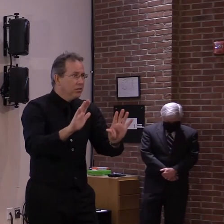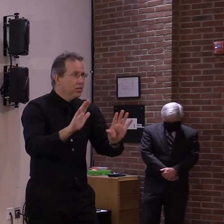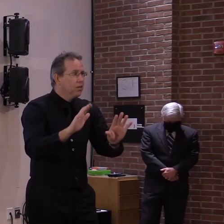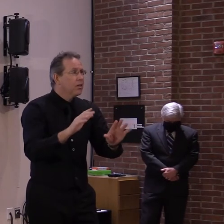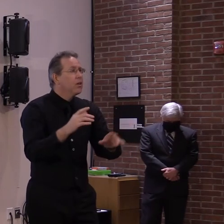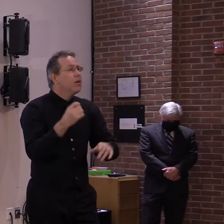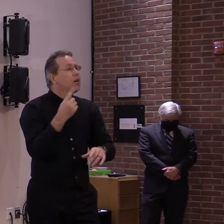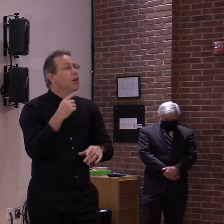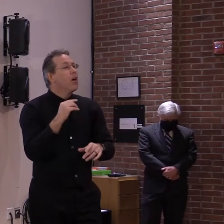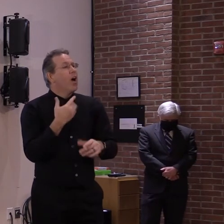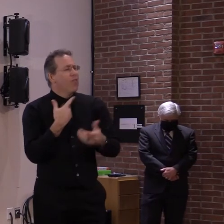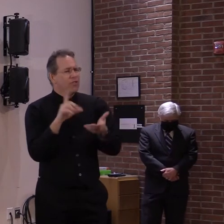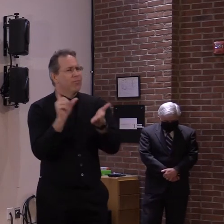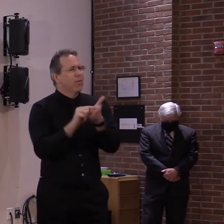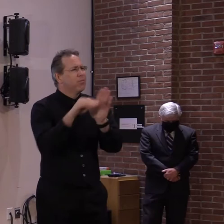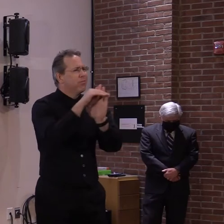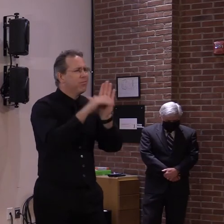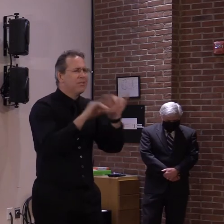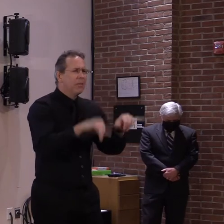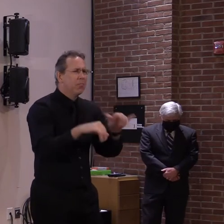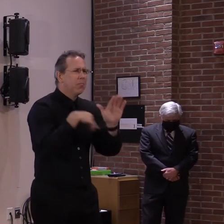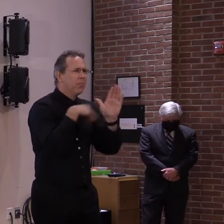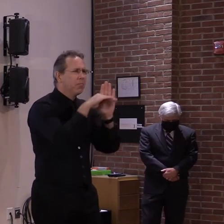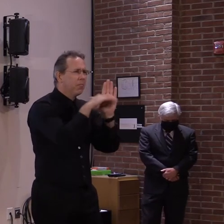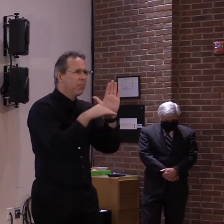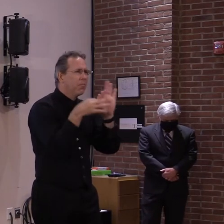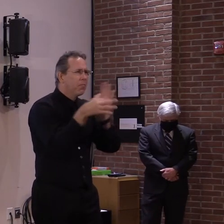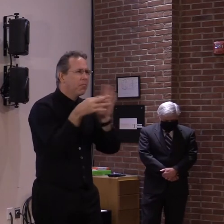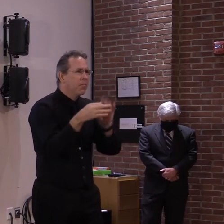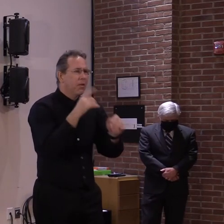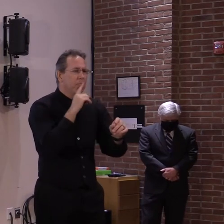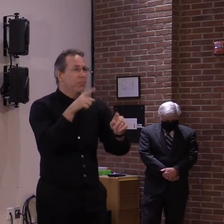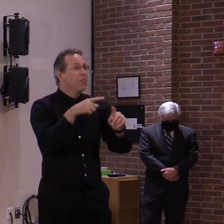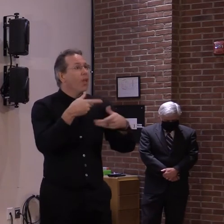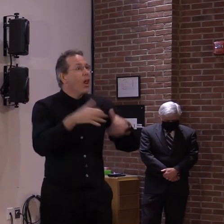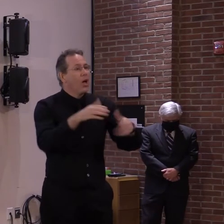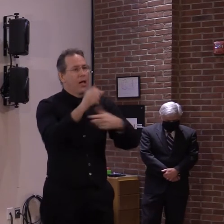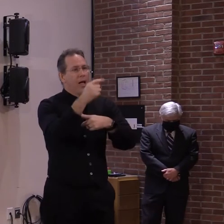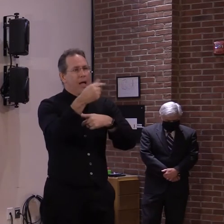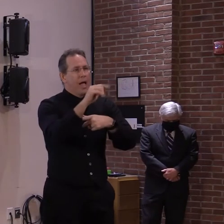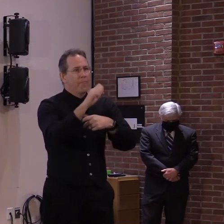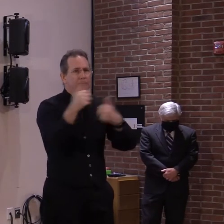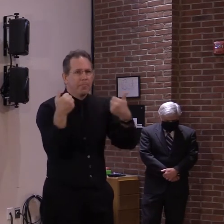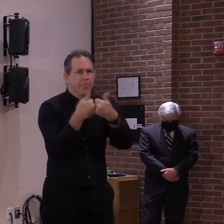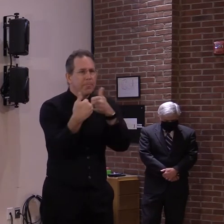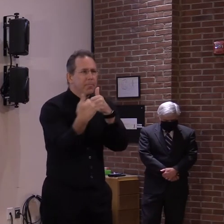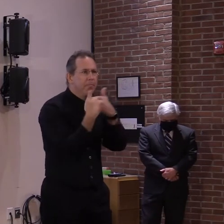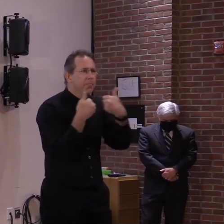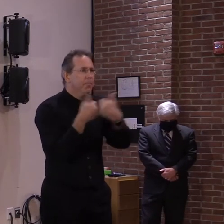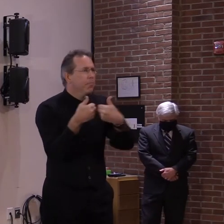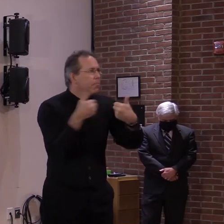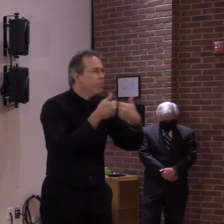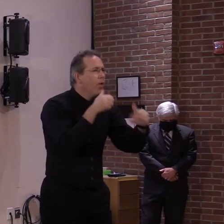indoor activity. Um, but it doesn't change whether or not competitions would be allowed at this point in time for this, for hopefully.